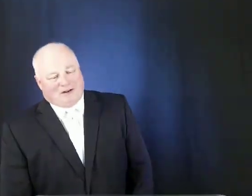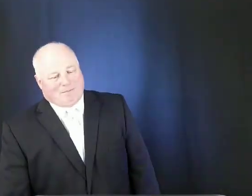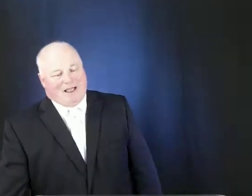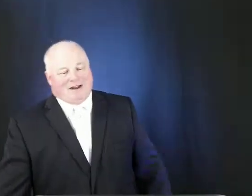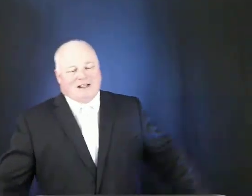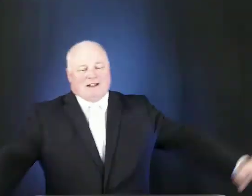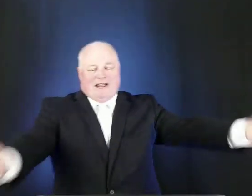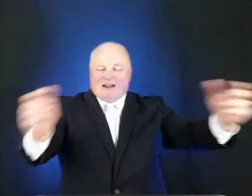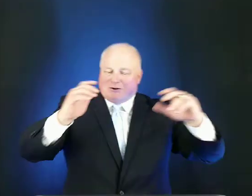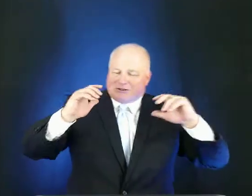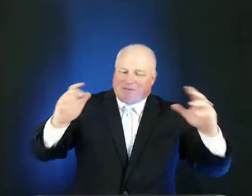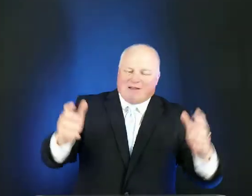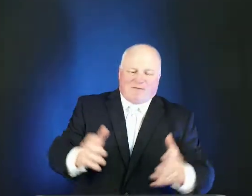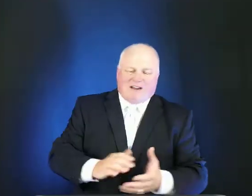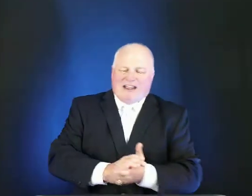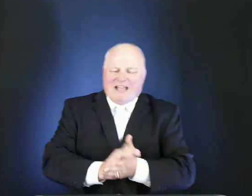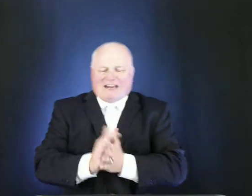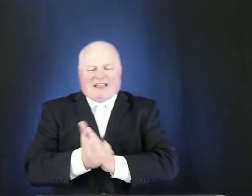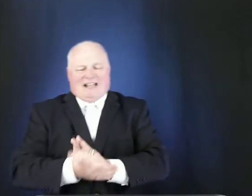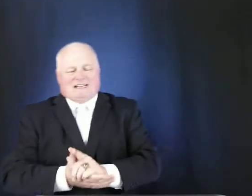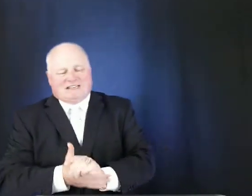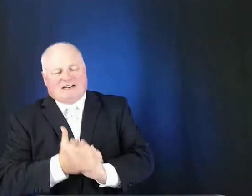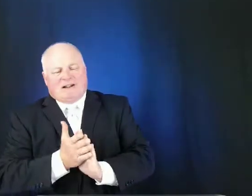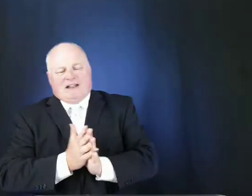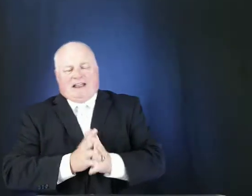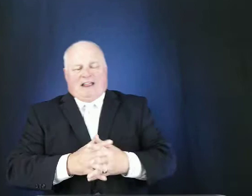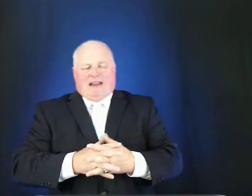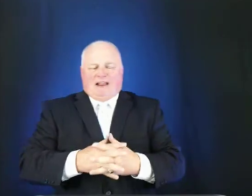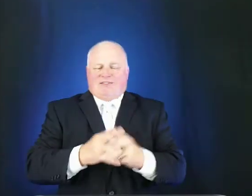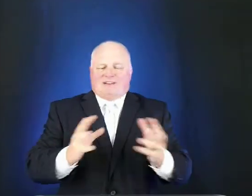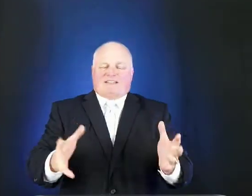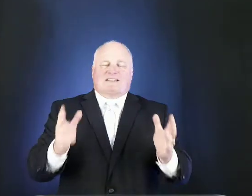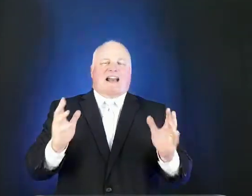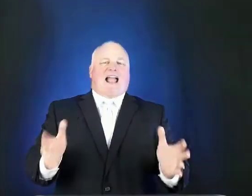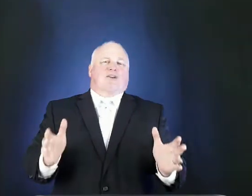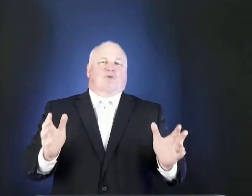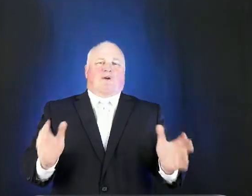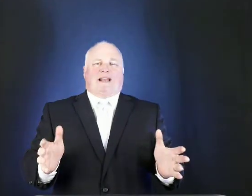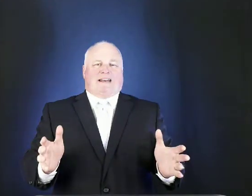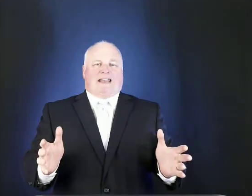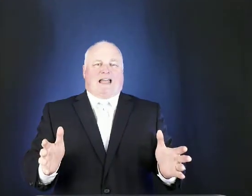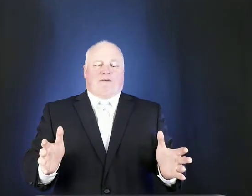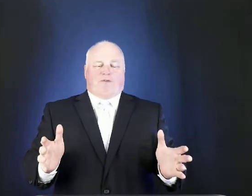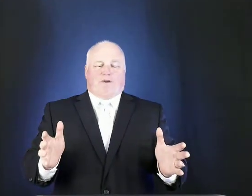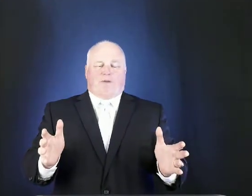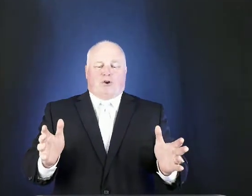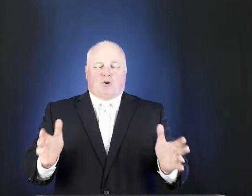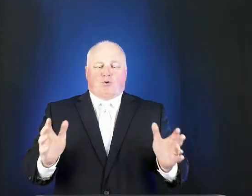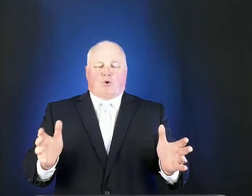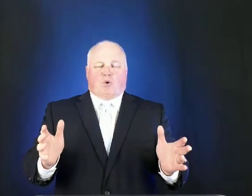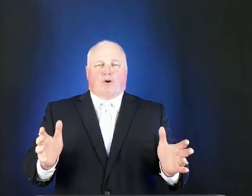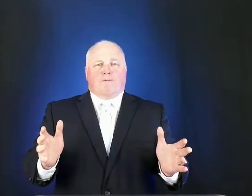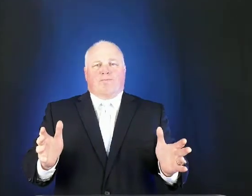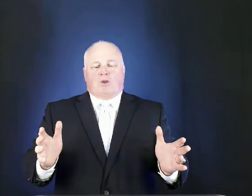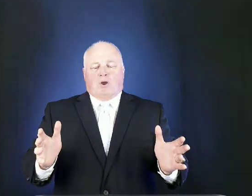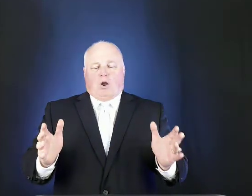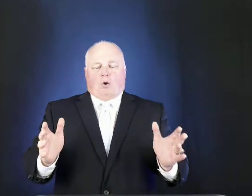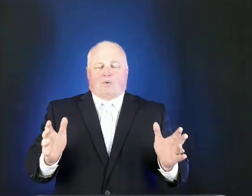about and there are some funny headlines and and and this is an actual headline from New York on